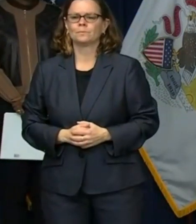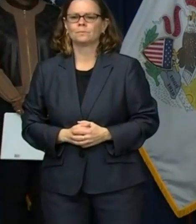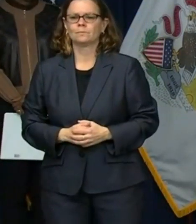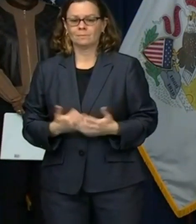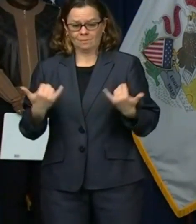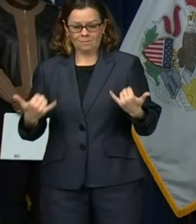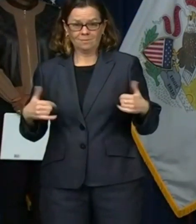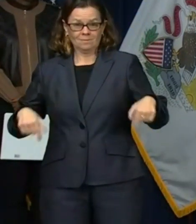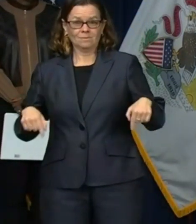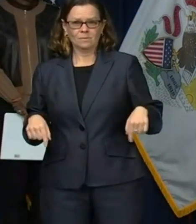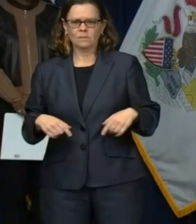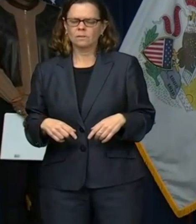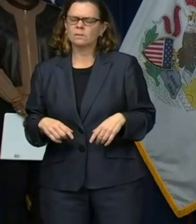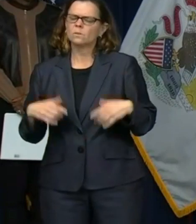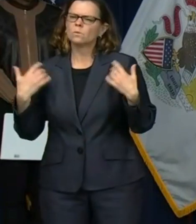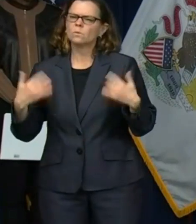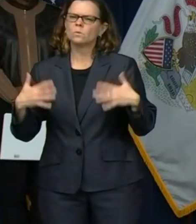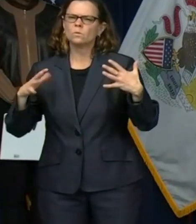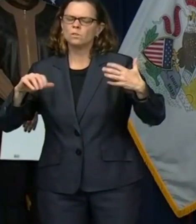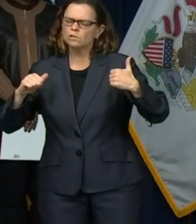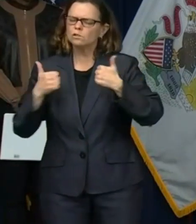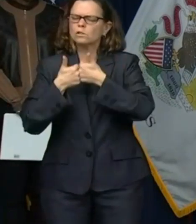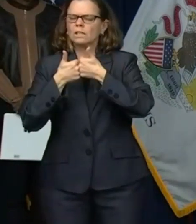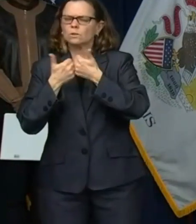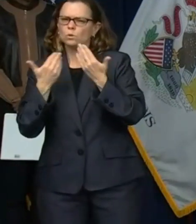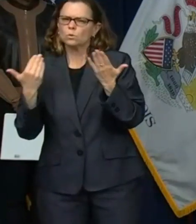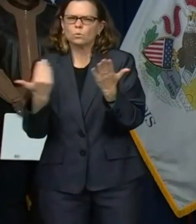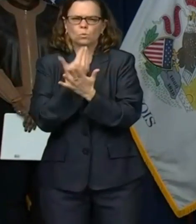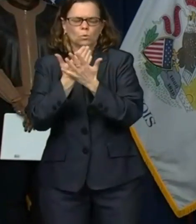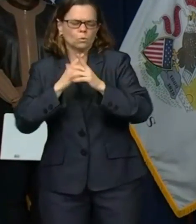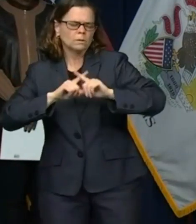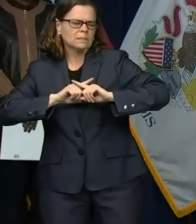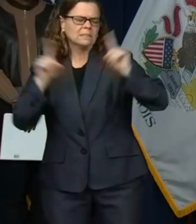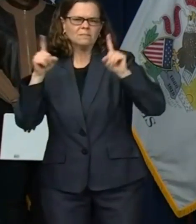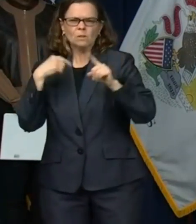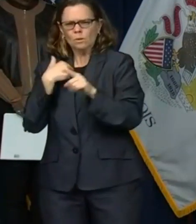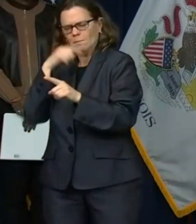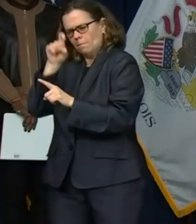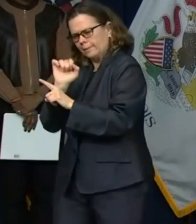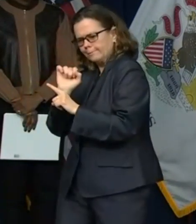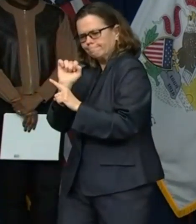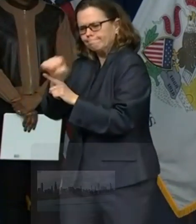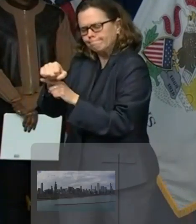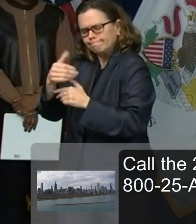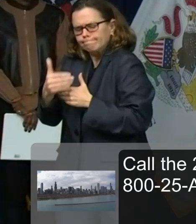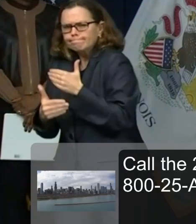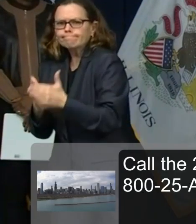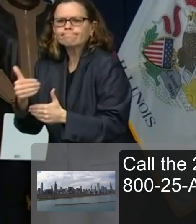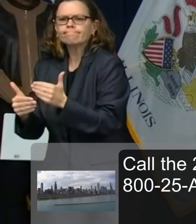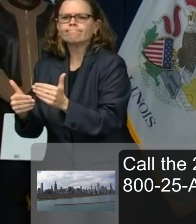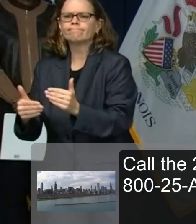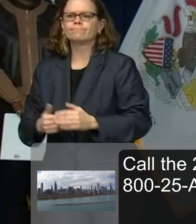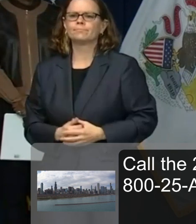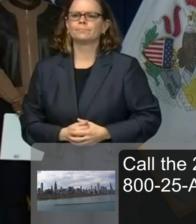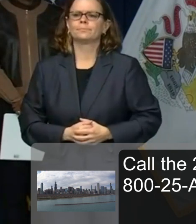and human connection and a better understanding of our universal need for mental health care